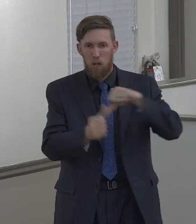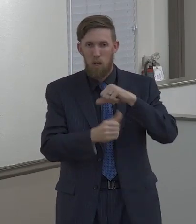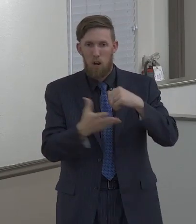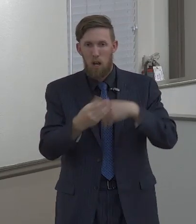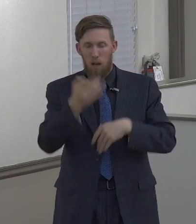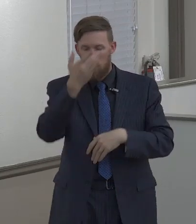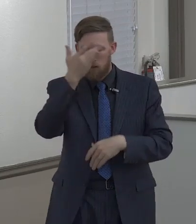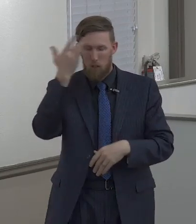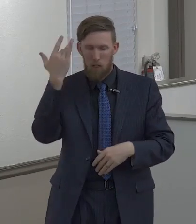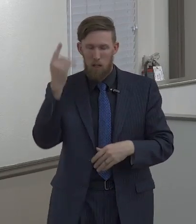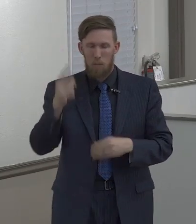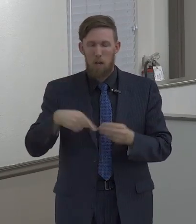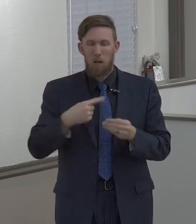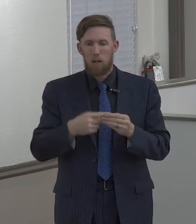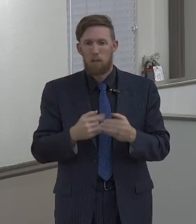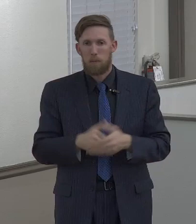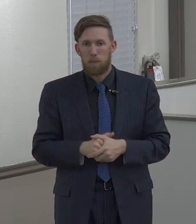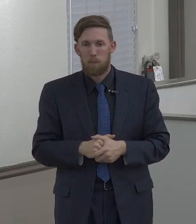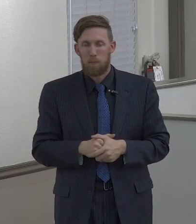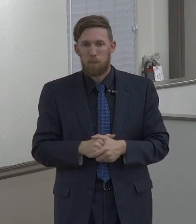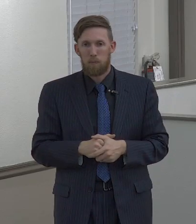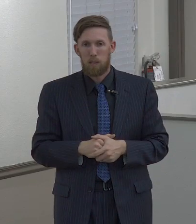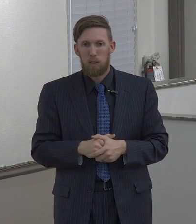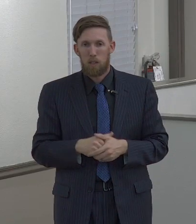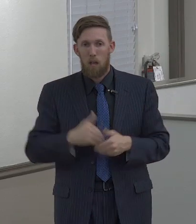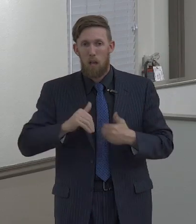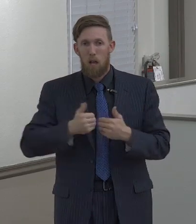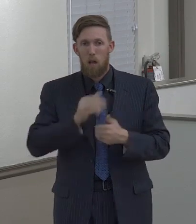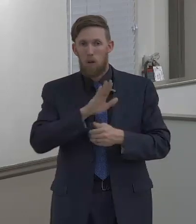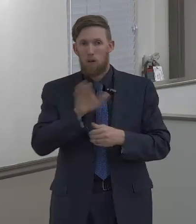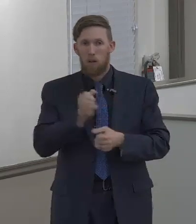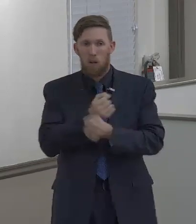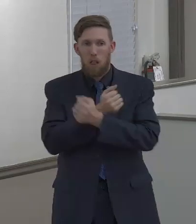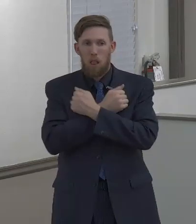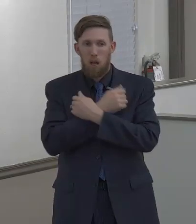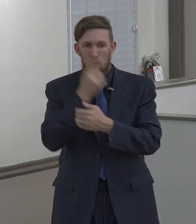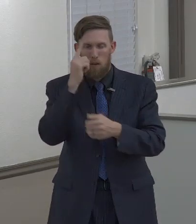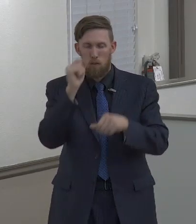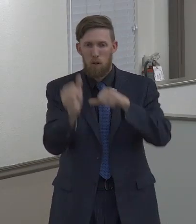put it in the path how's your love towards one another tonight